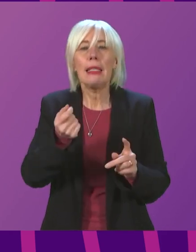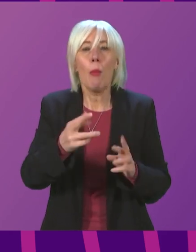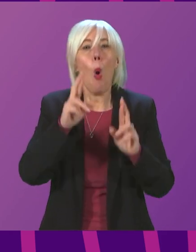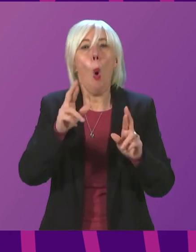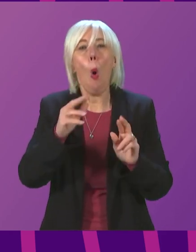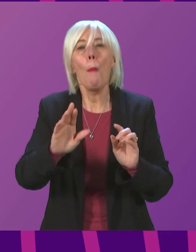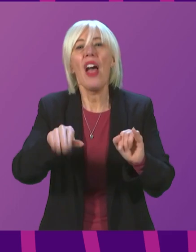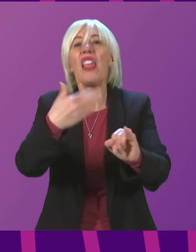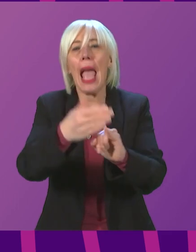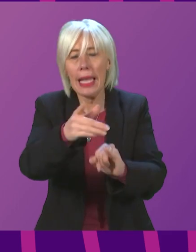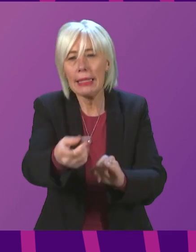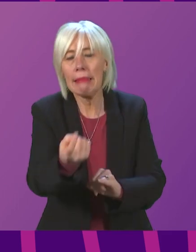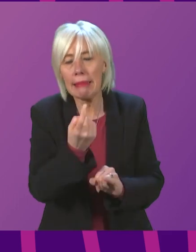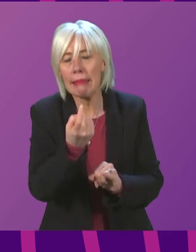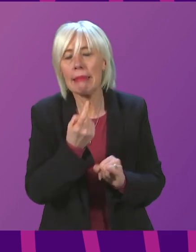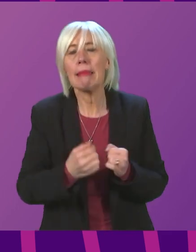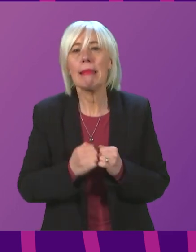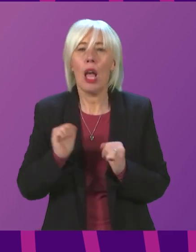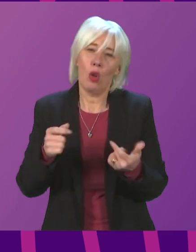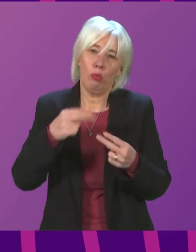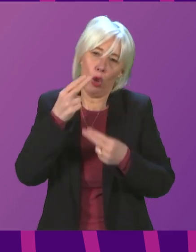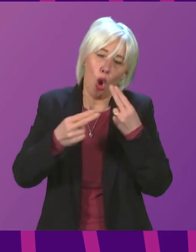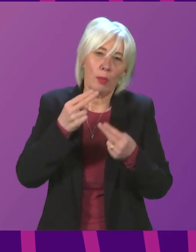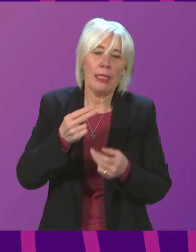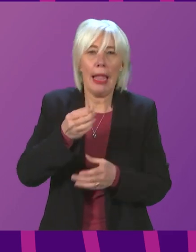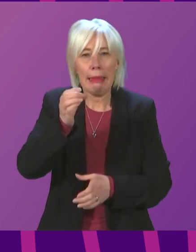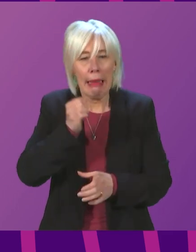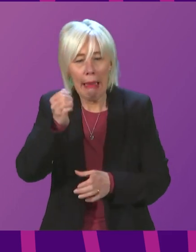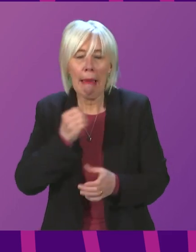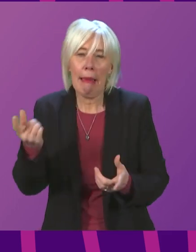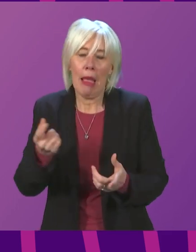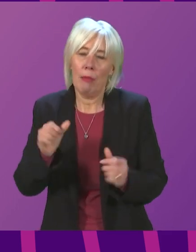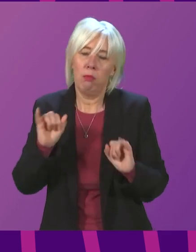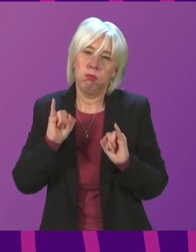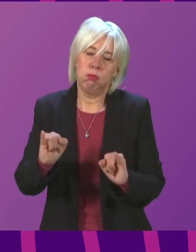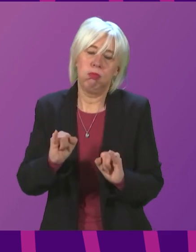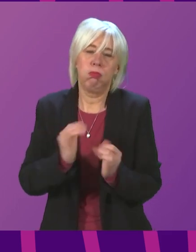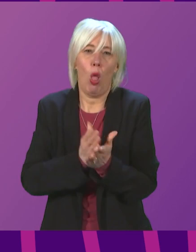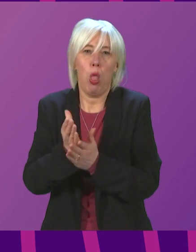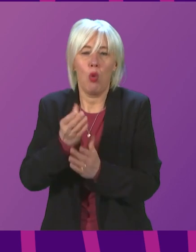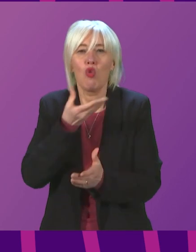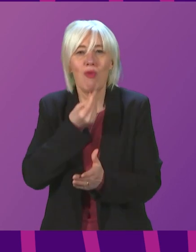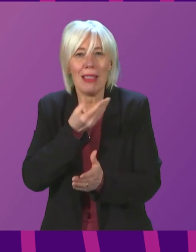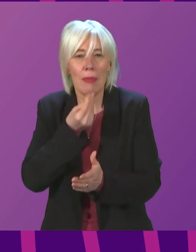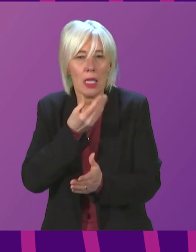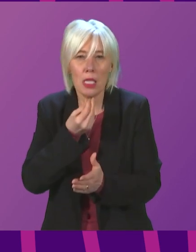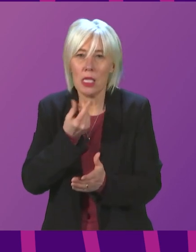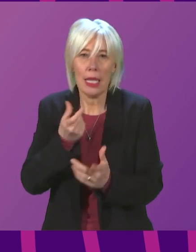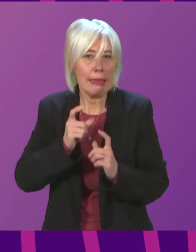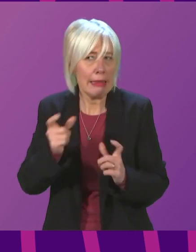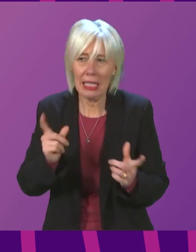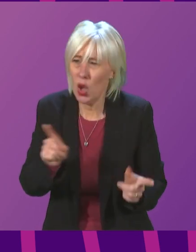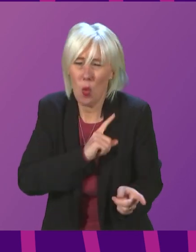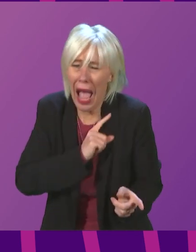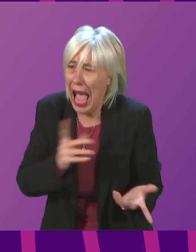many people, not least in the hospitality sector, which was hobbled by the restrictions over Christmas, and many of whom are still looking for answers.